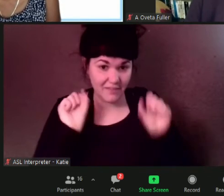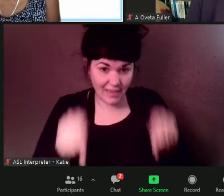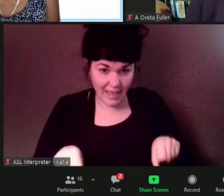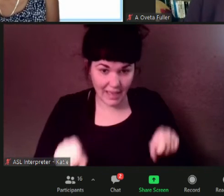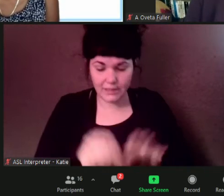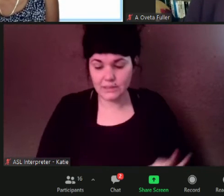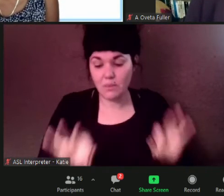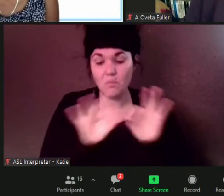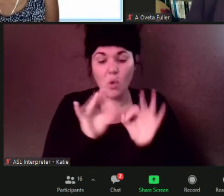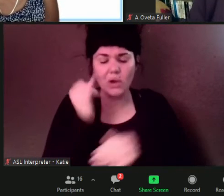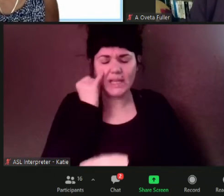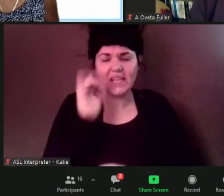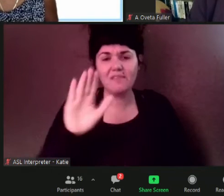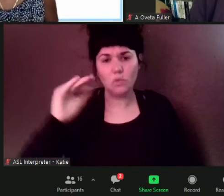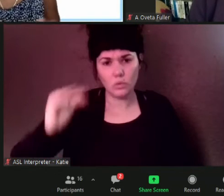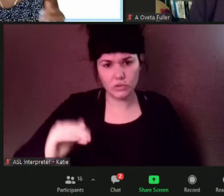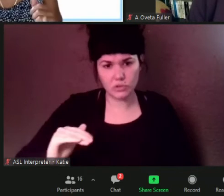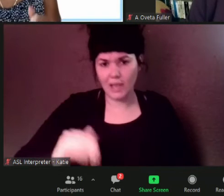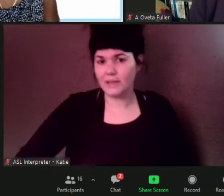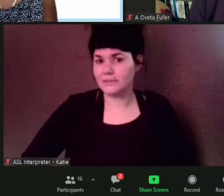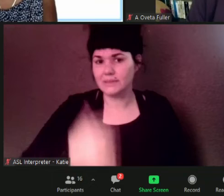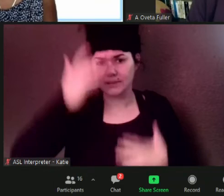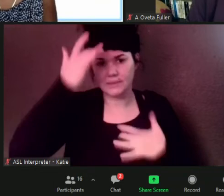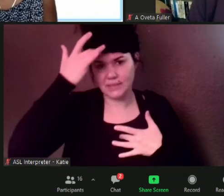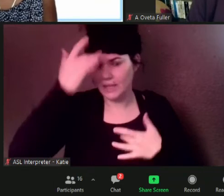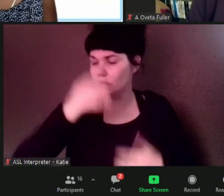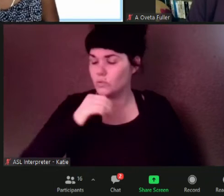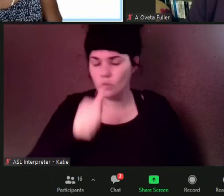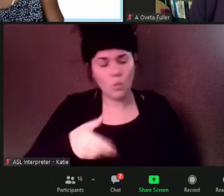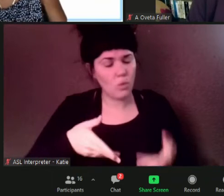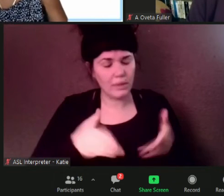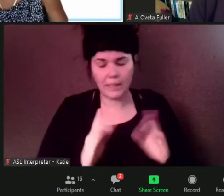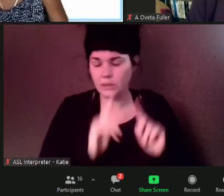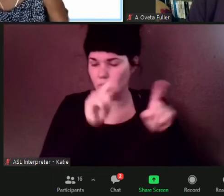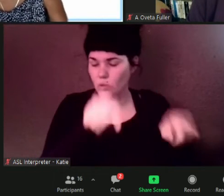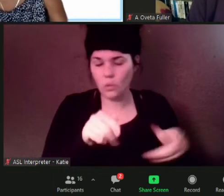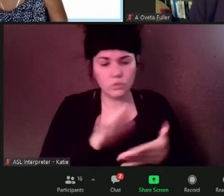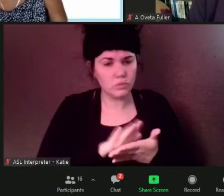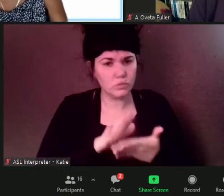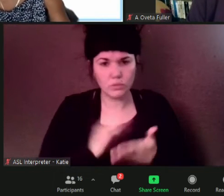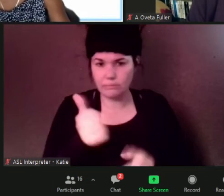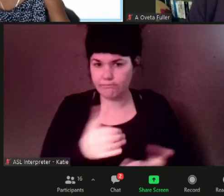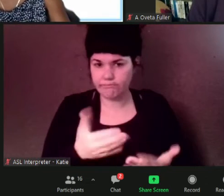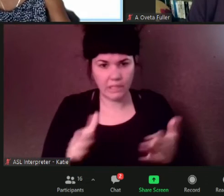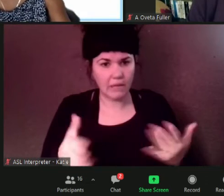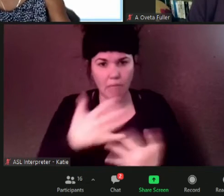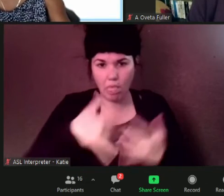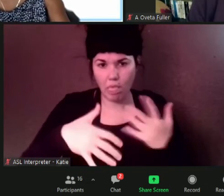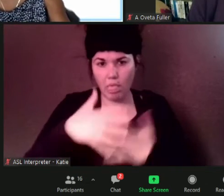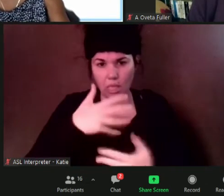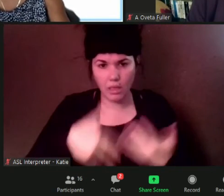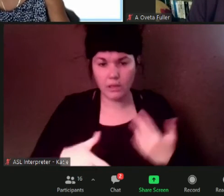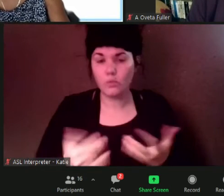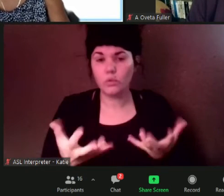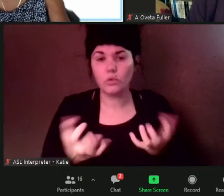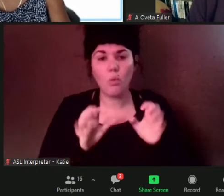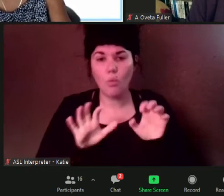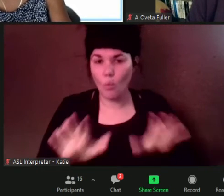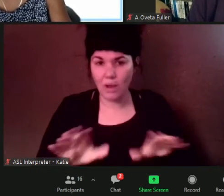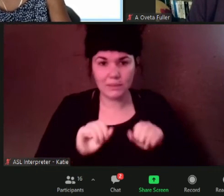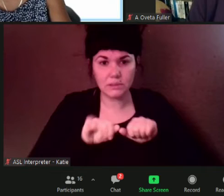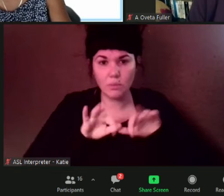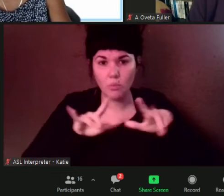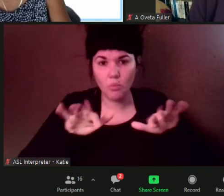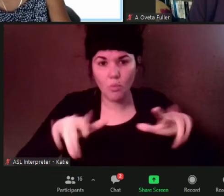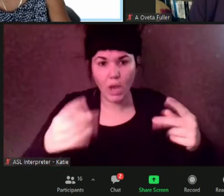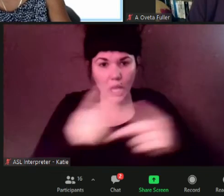we need to make sure that people don't have covid before they go into general populations where it can spread things washing your